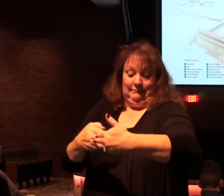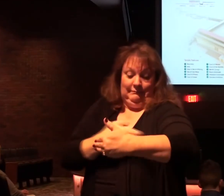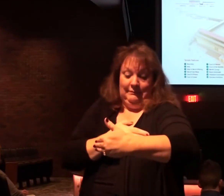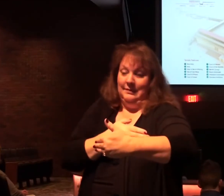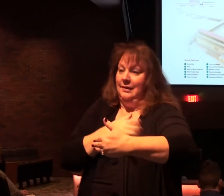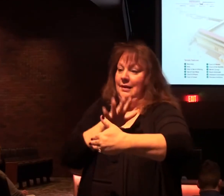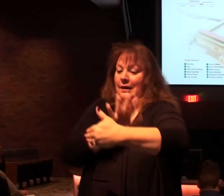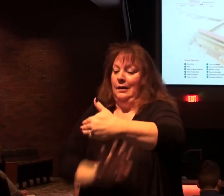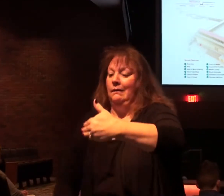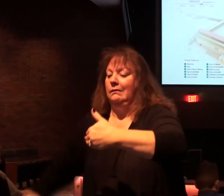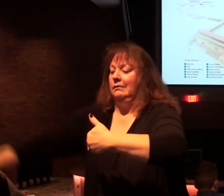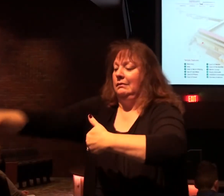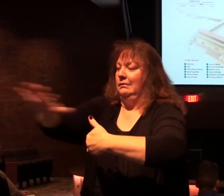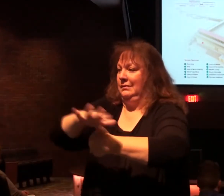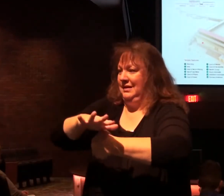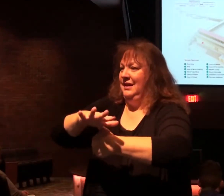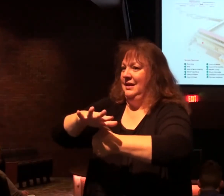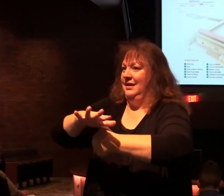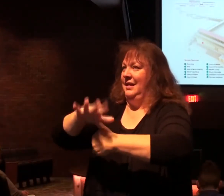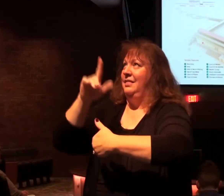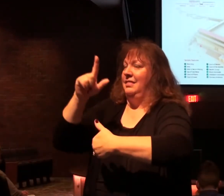This is just the temple mount.